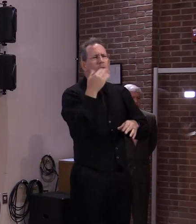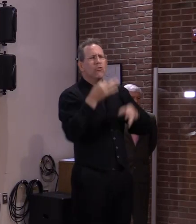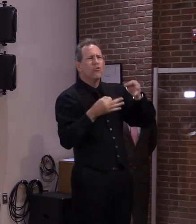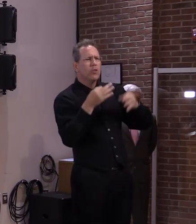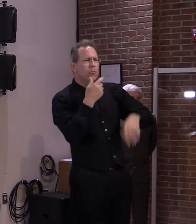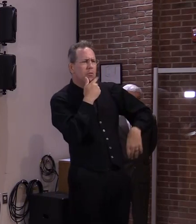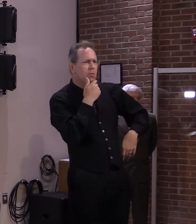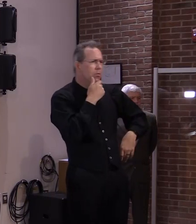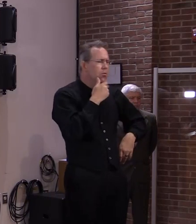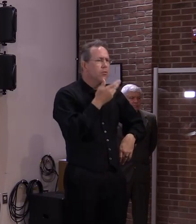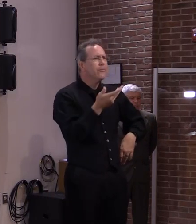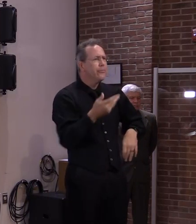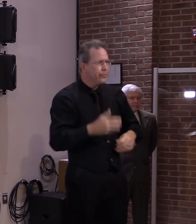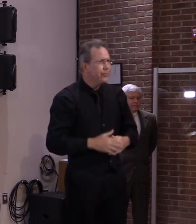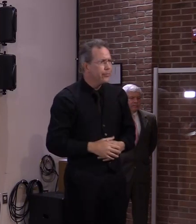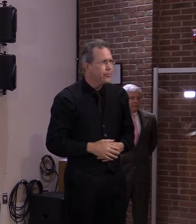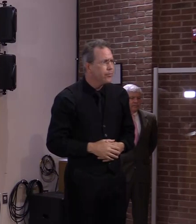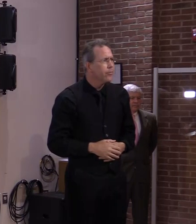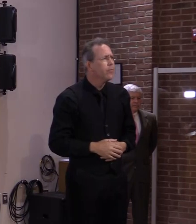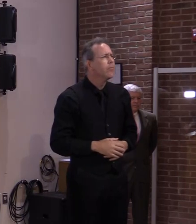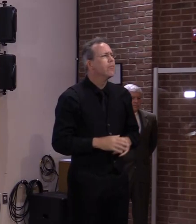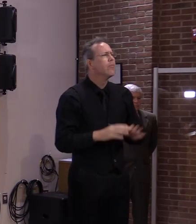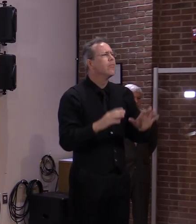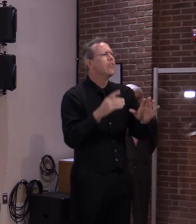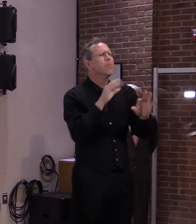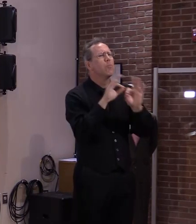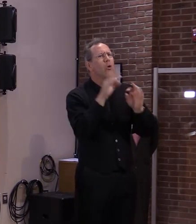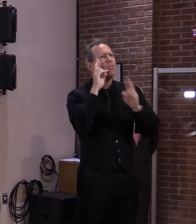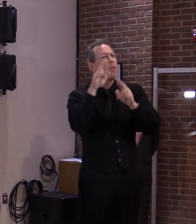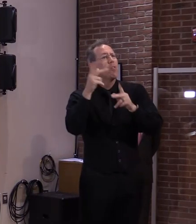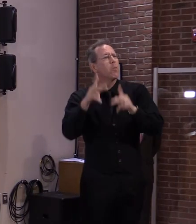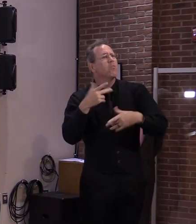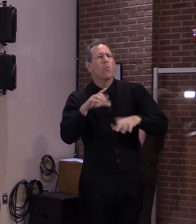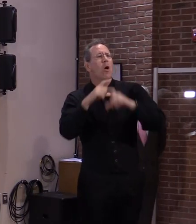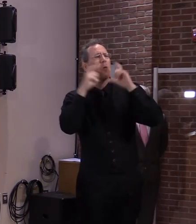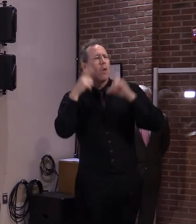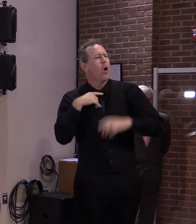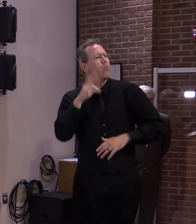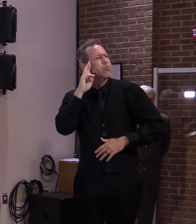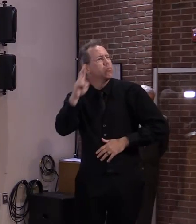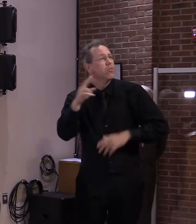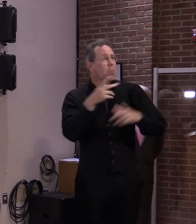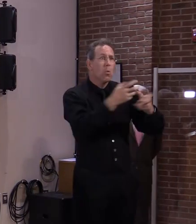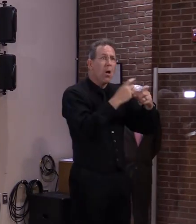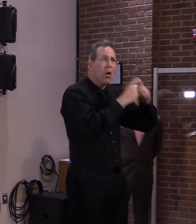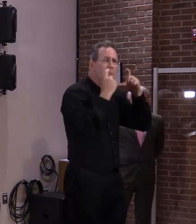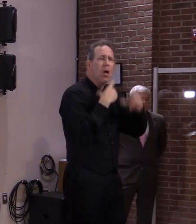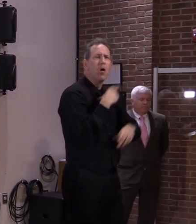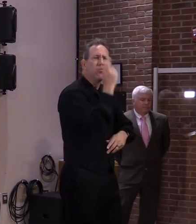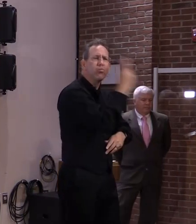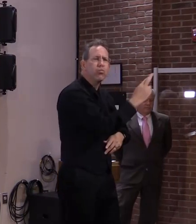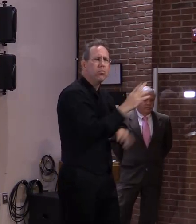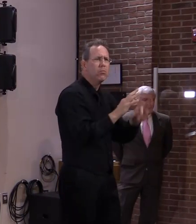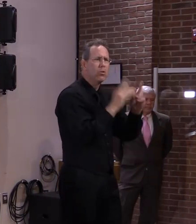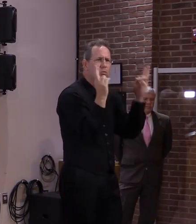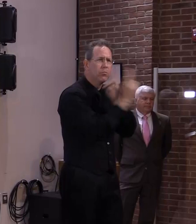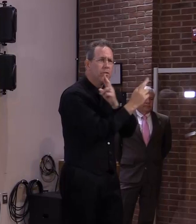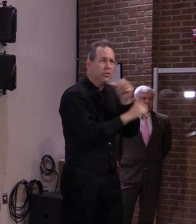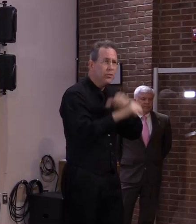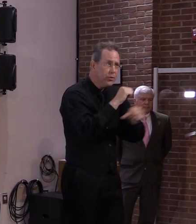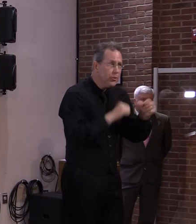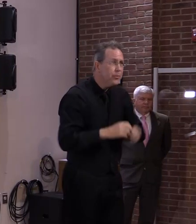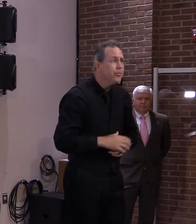beings, none of us can know anyone else's physical or emotional situation. Kids in